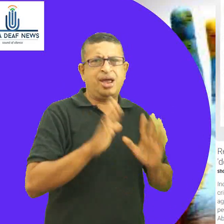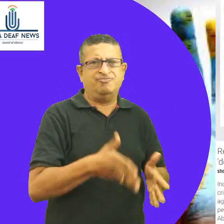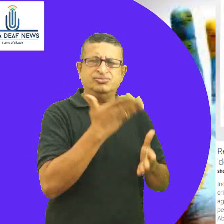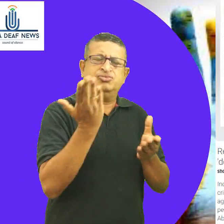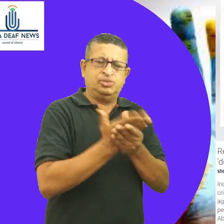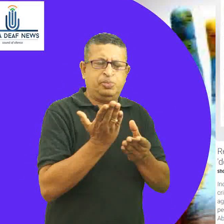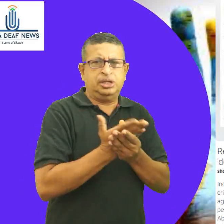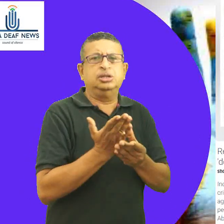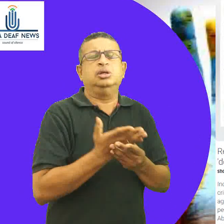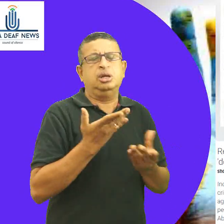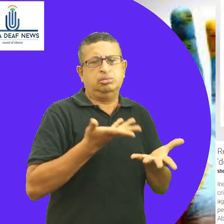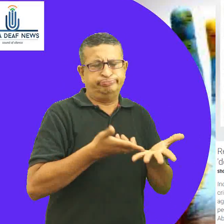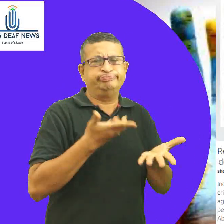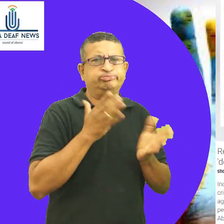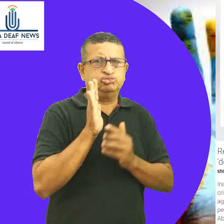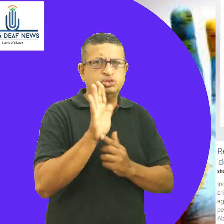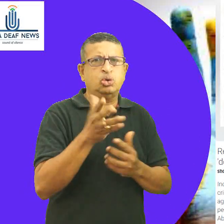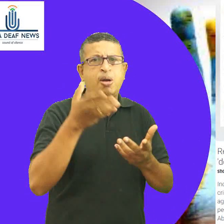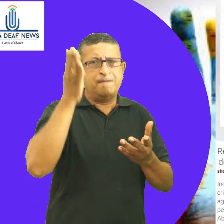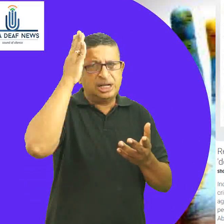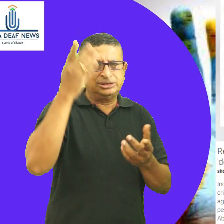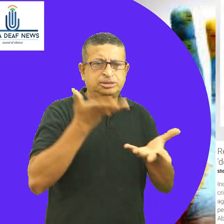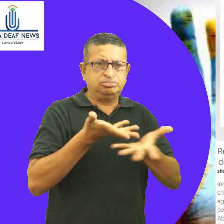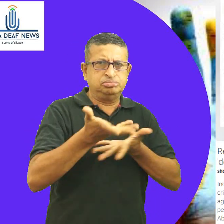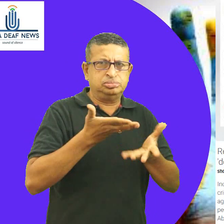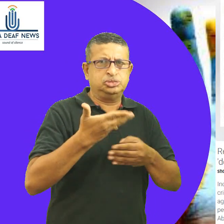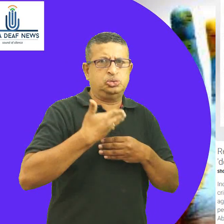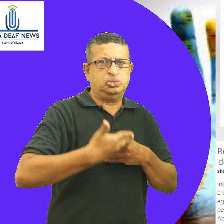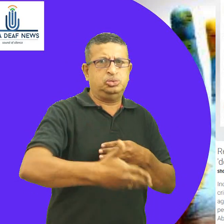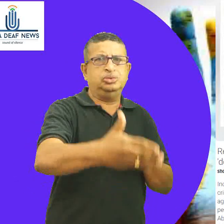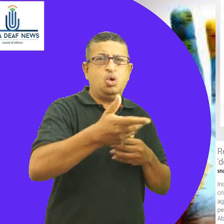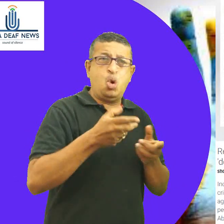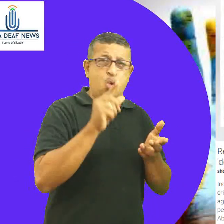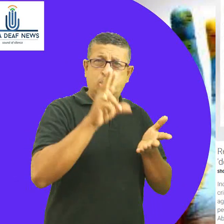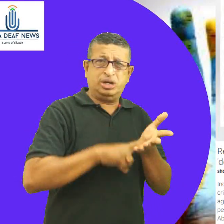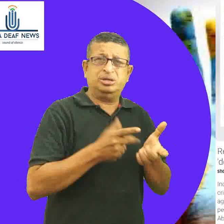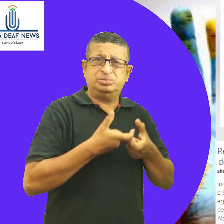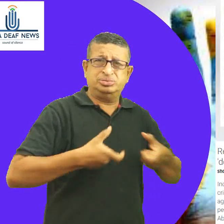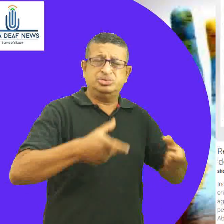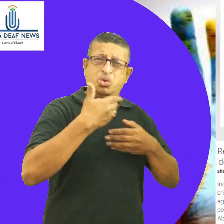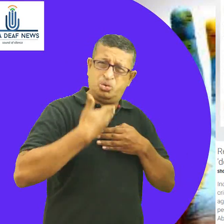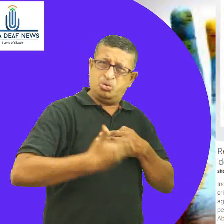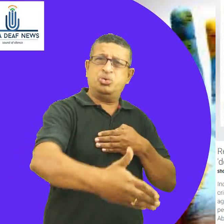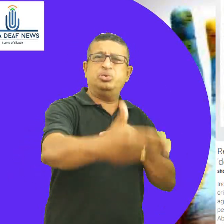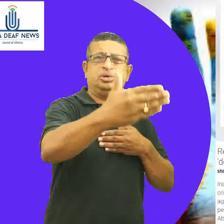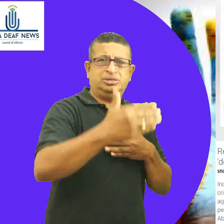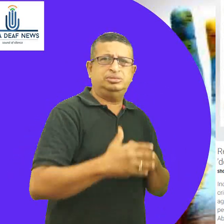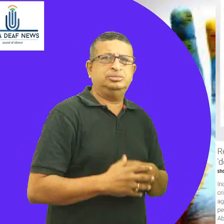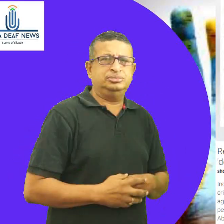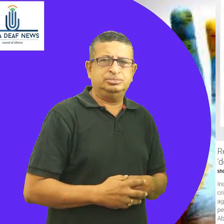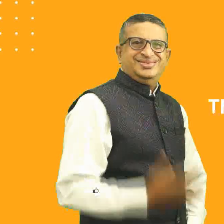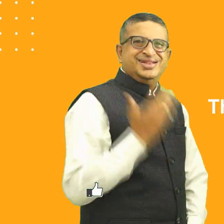Abbottabad in 2011 despite Pakistan denying his presence in the country. tweeted, He